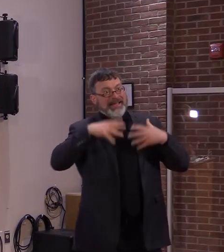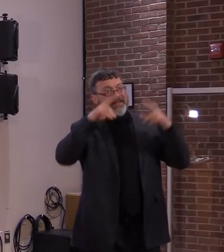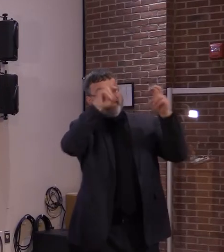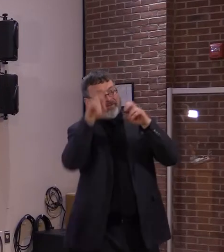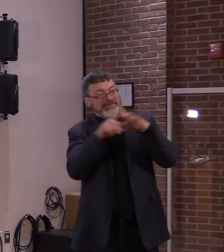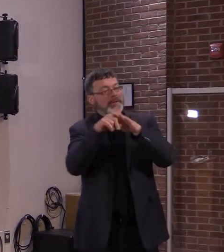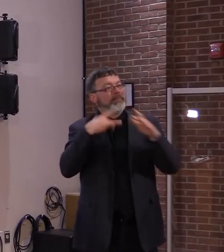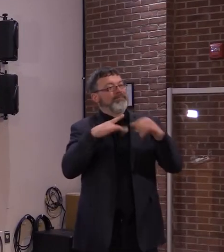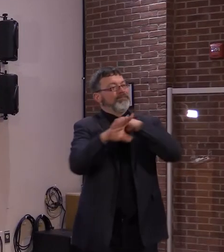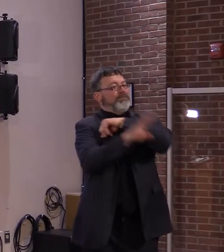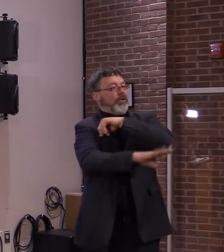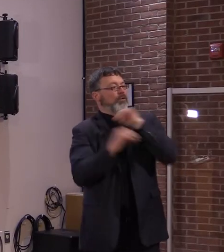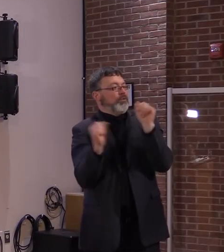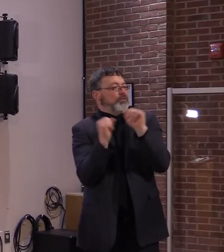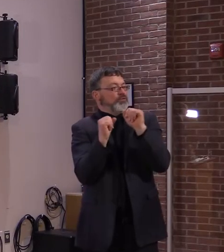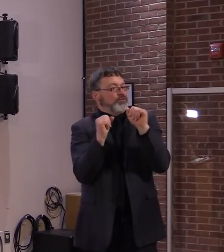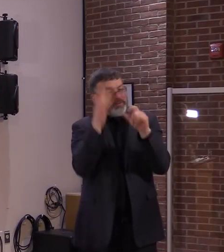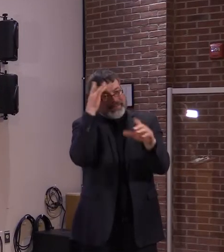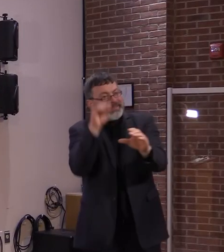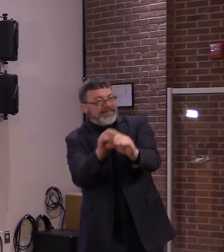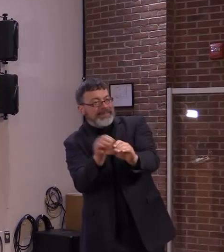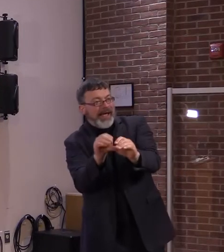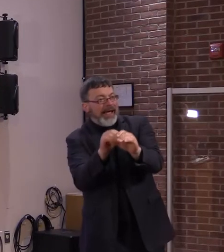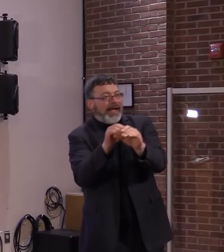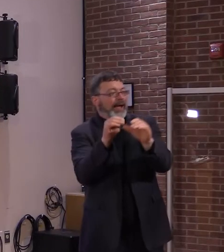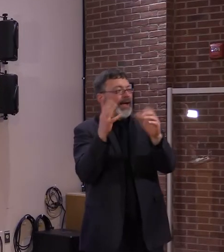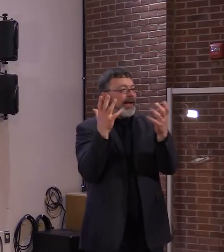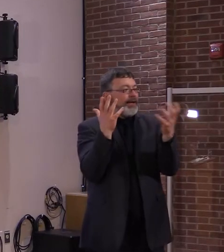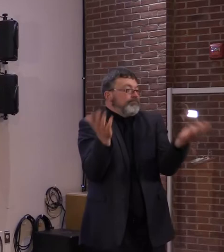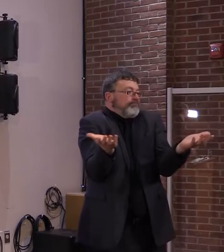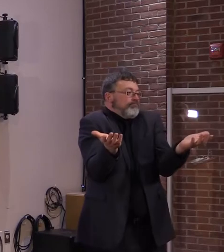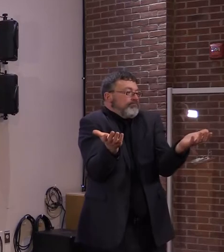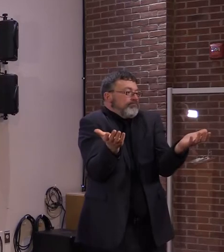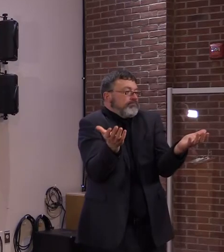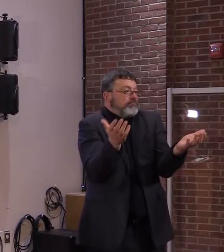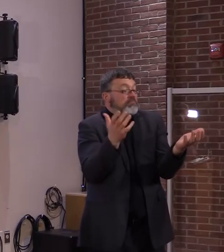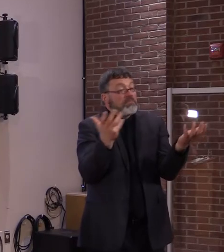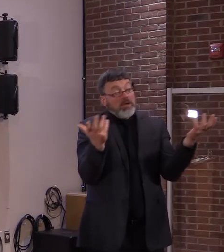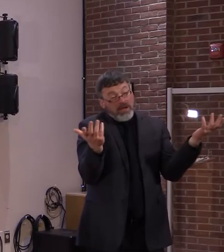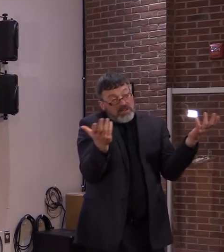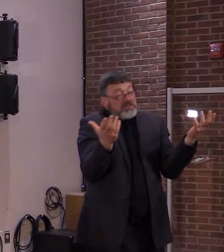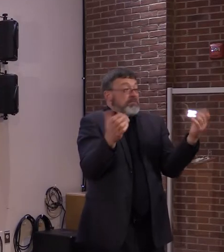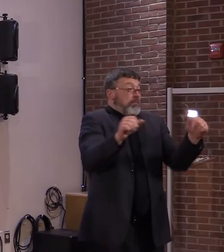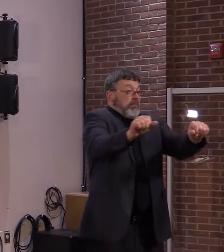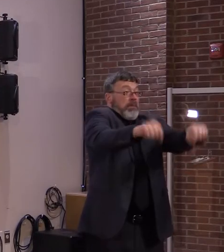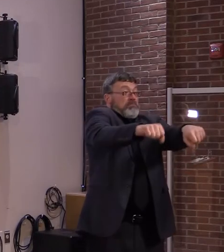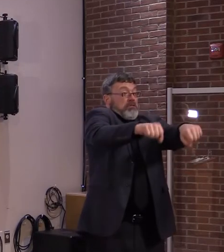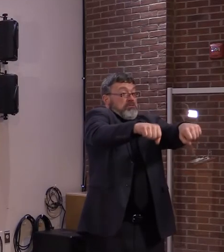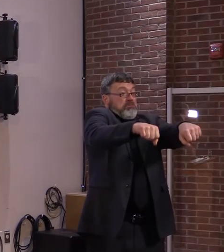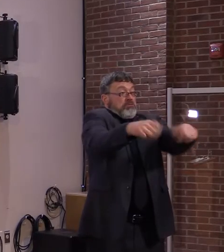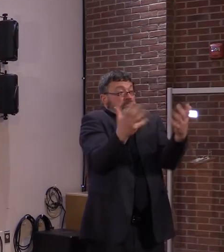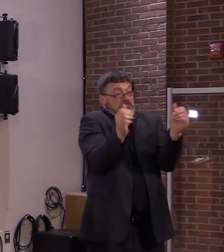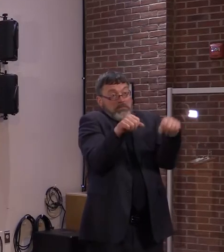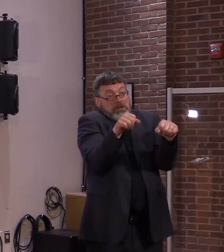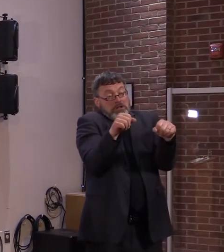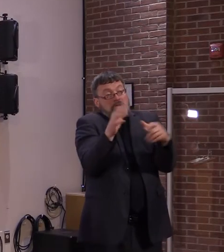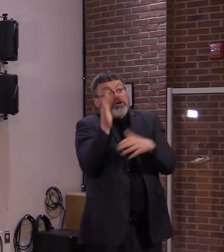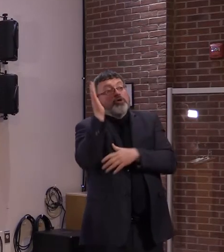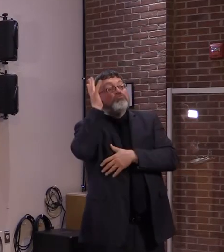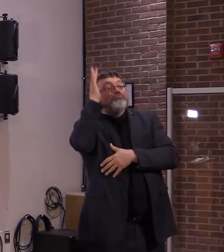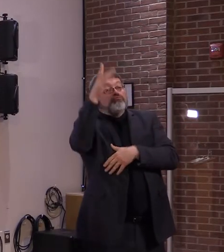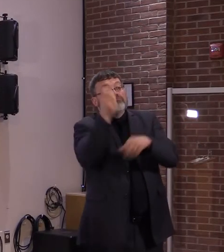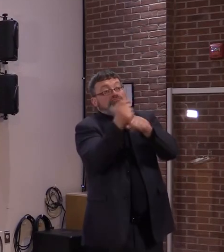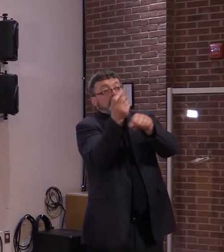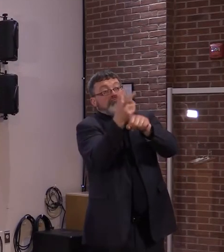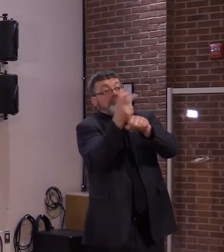there's a distinct possibility that that will happen with this virus, but again, it's going to really depend